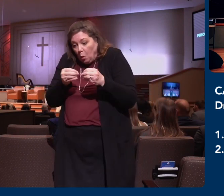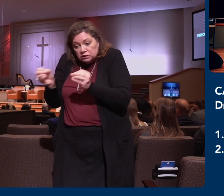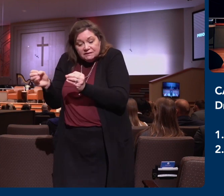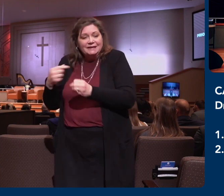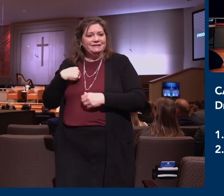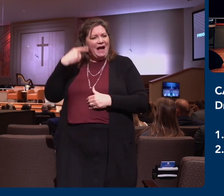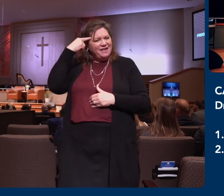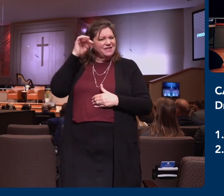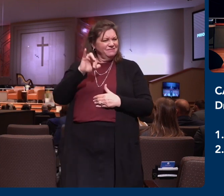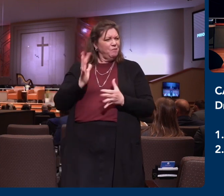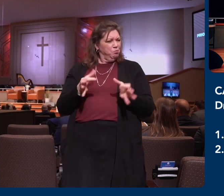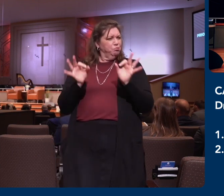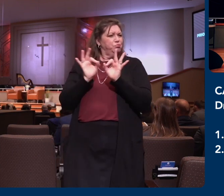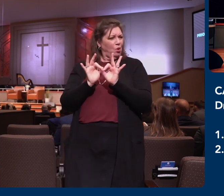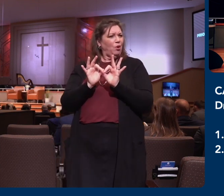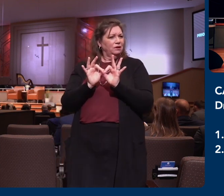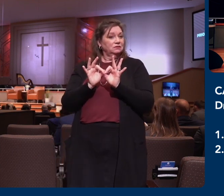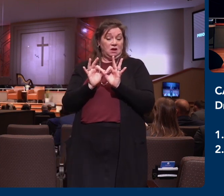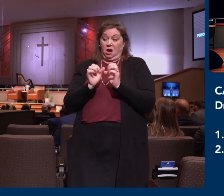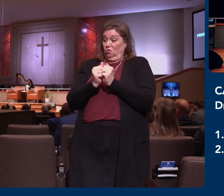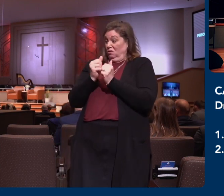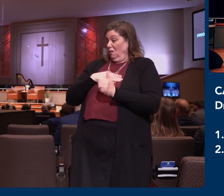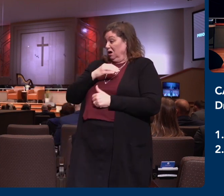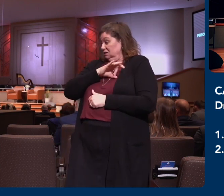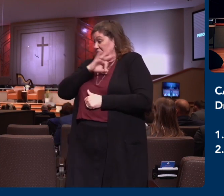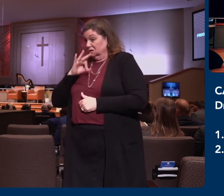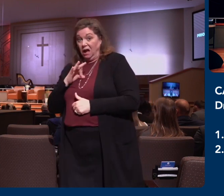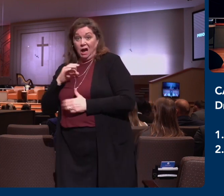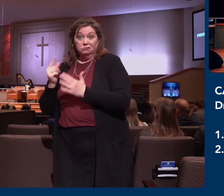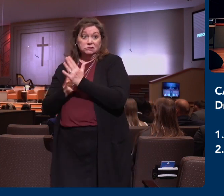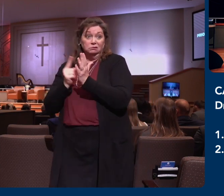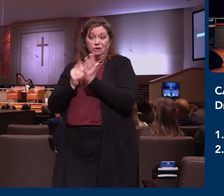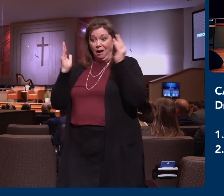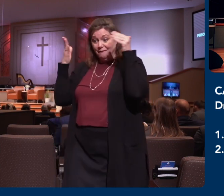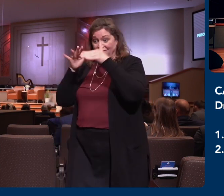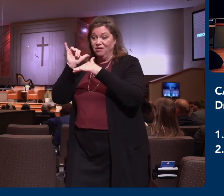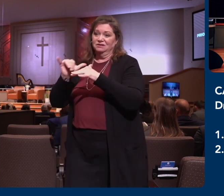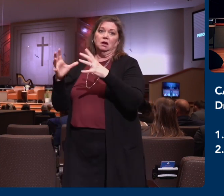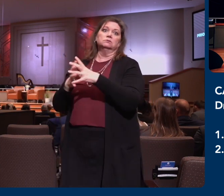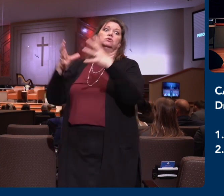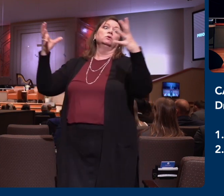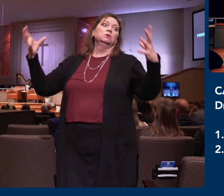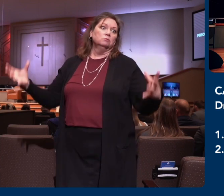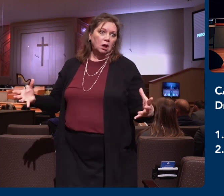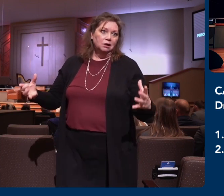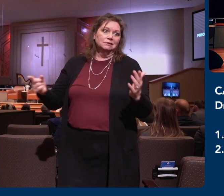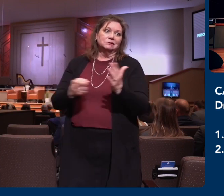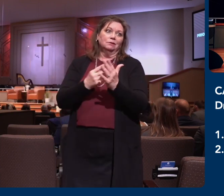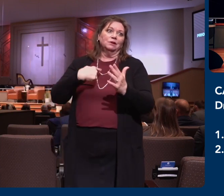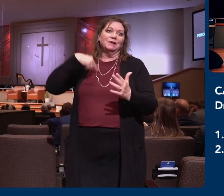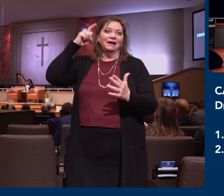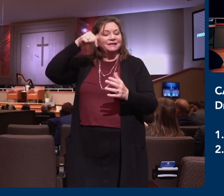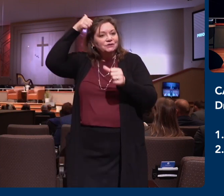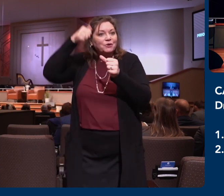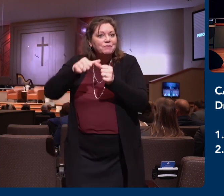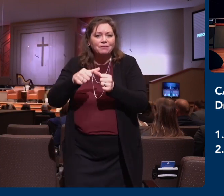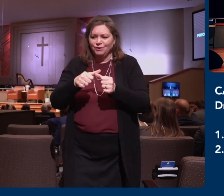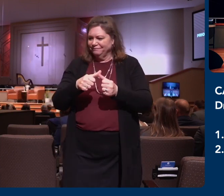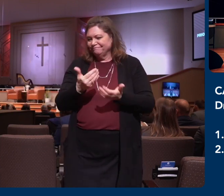sometimes even with my own staff, I can get a little overboard with those things. And I have to be reminded that these people and their spiritual growth